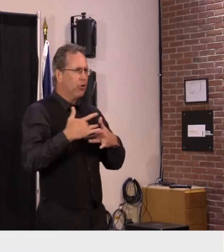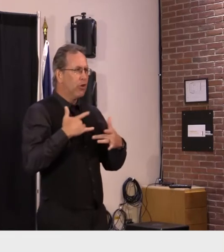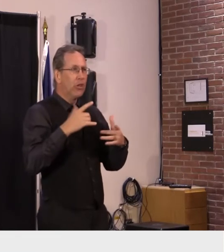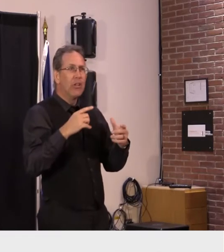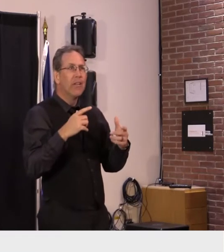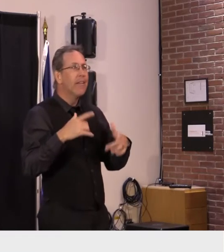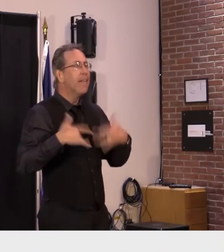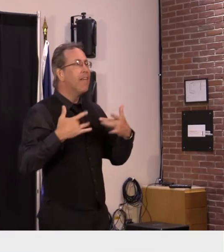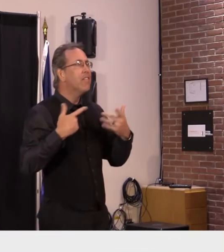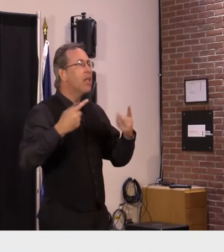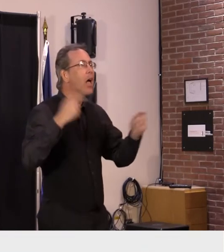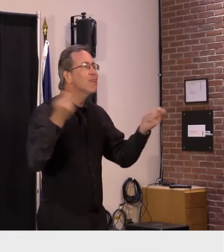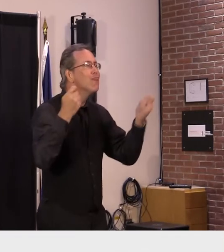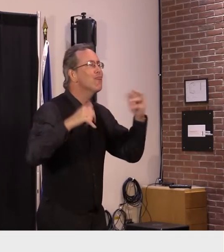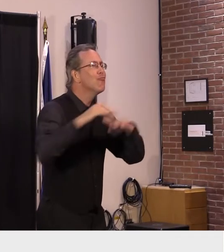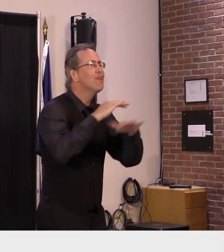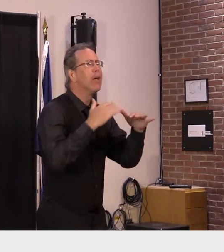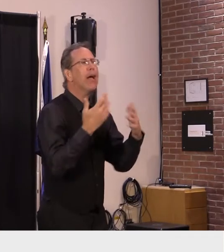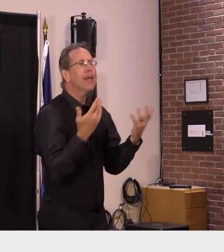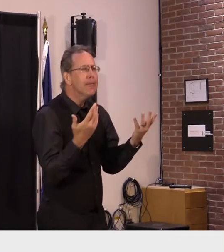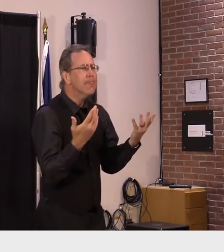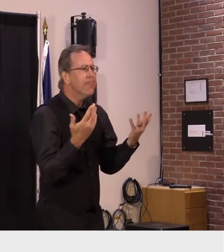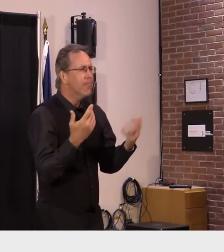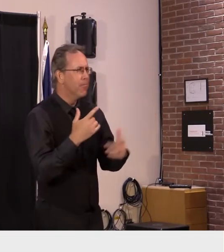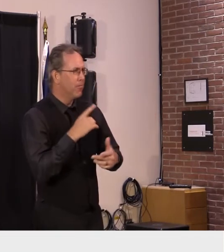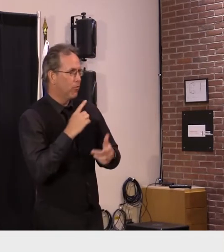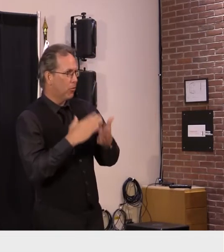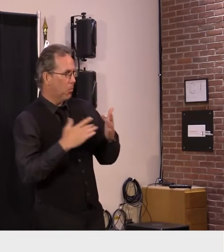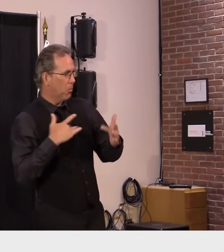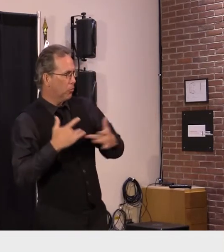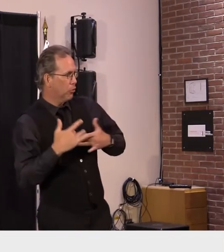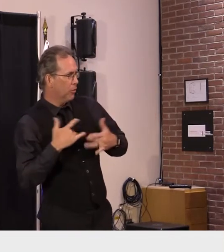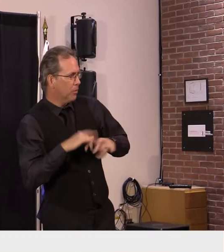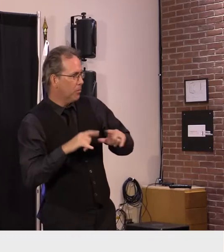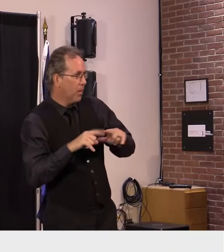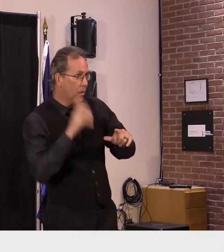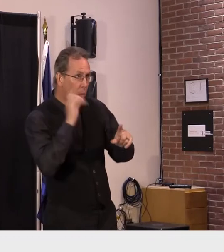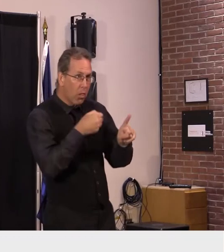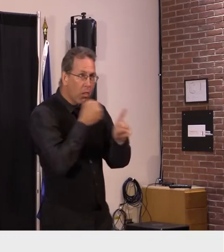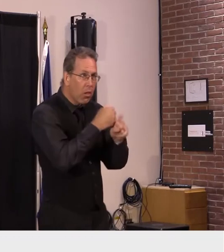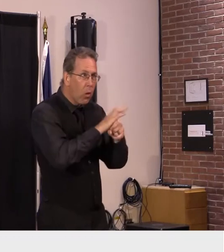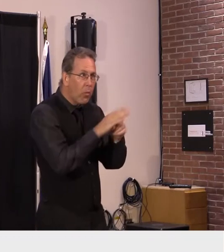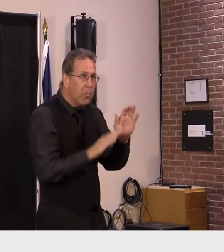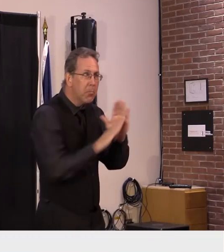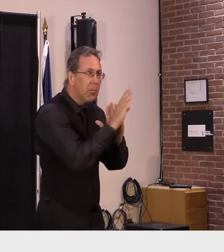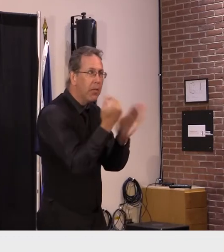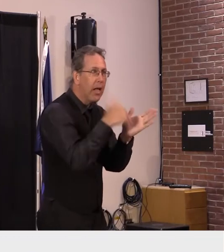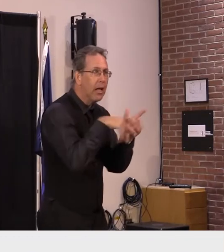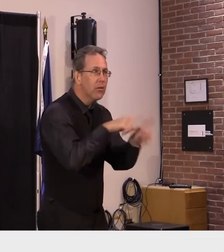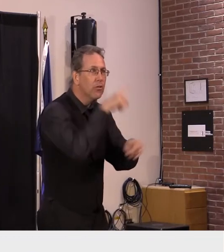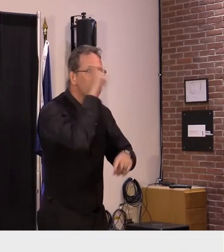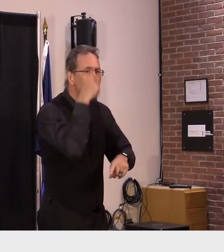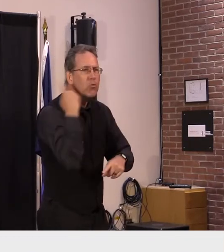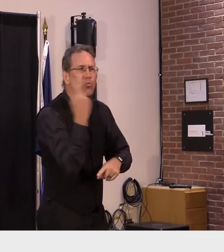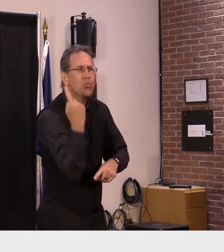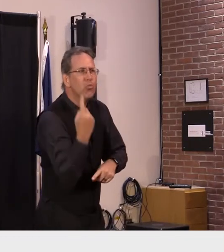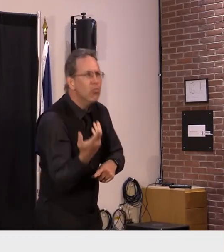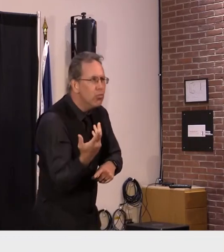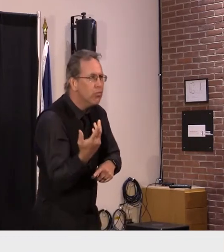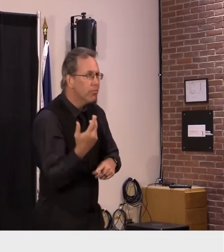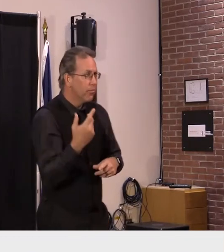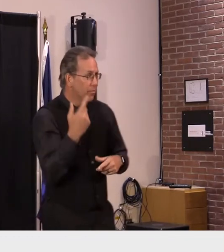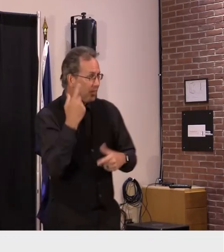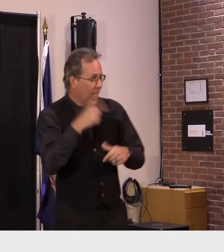but the expectations that there will not be another spike as there was in the first two winters you know there was almost no